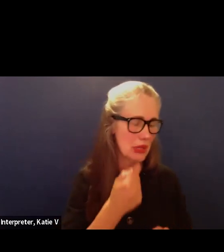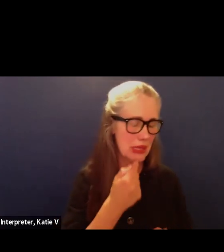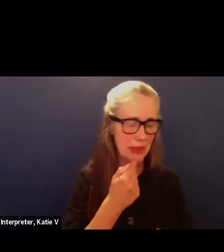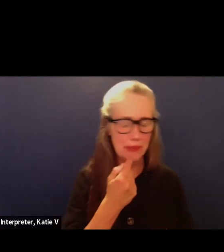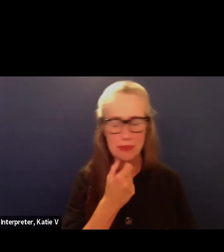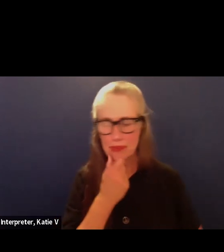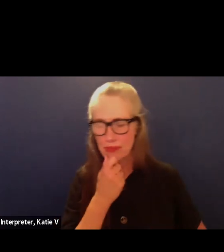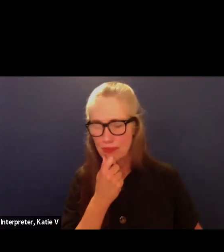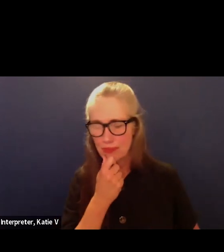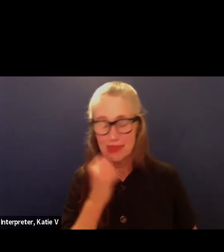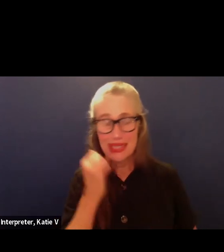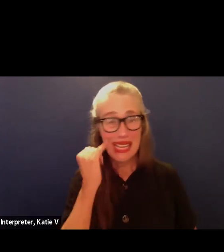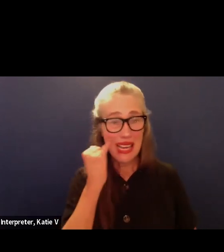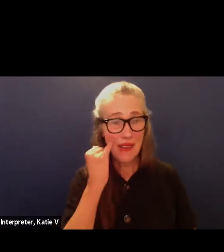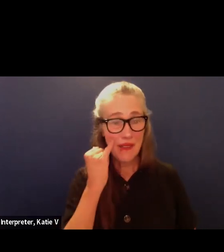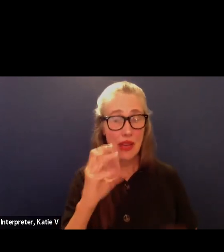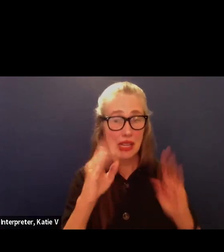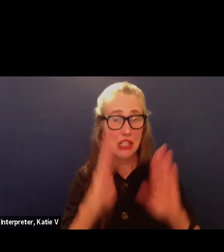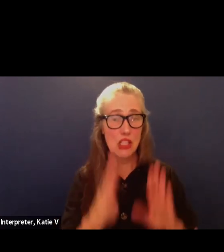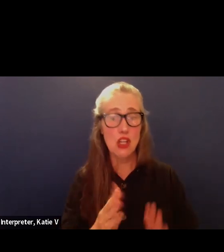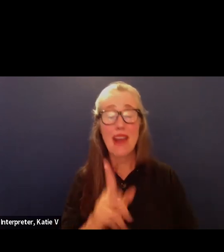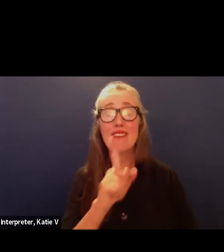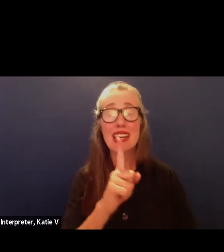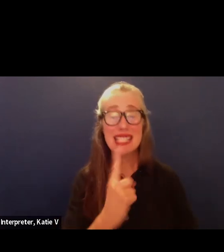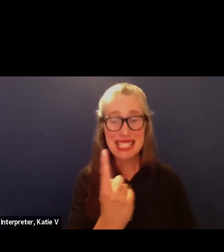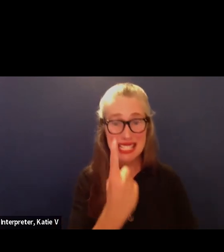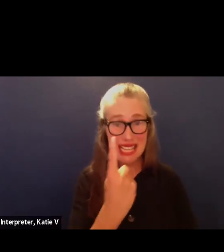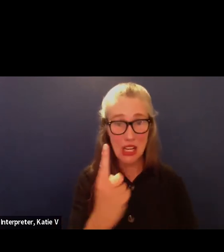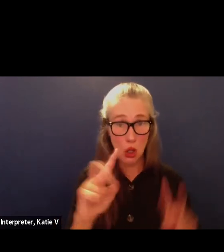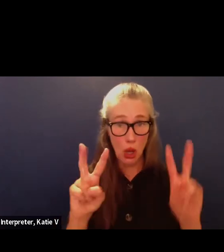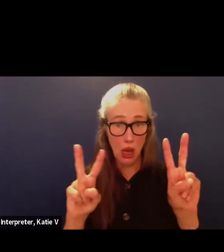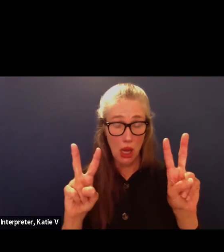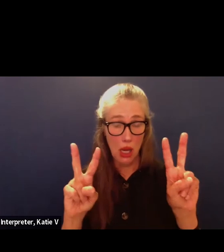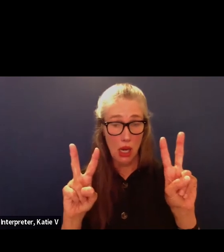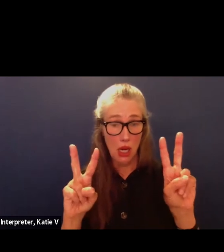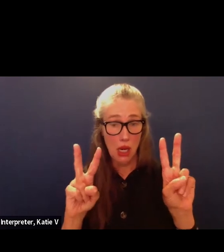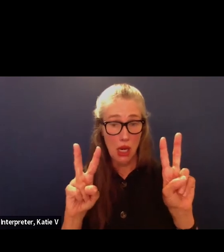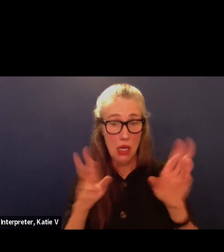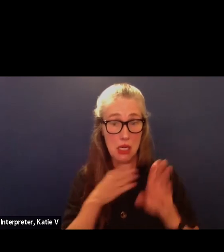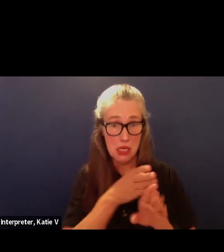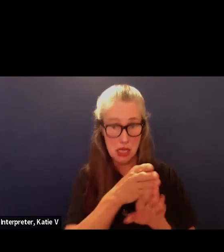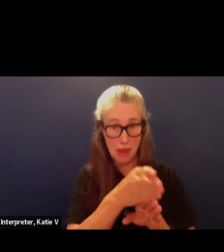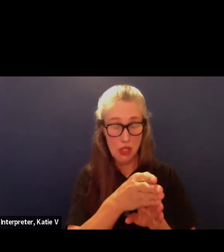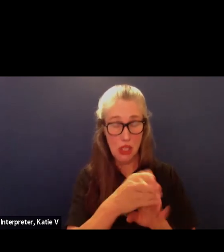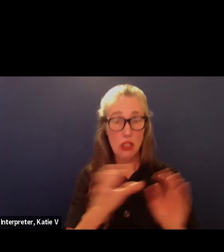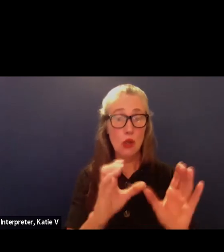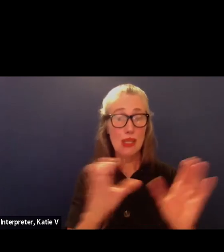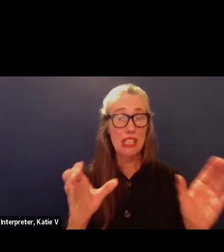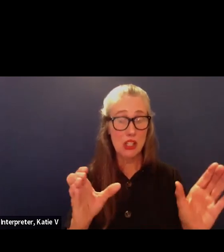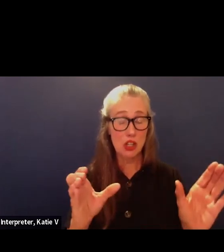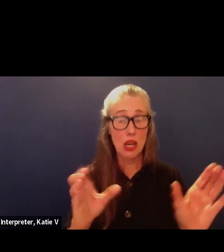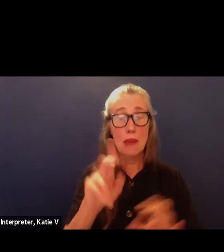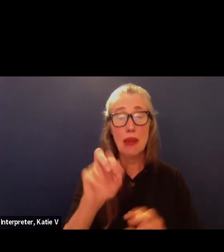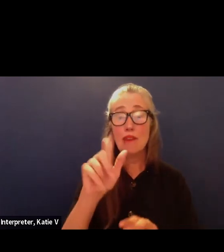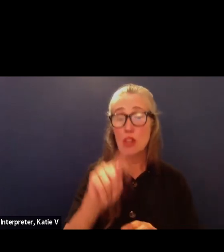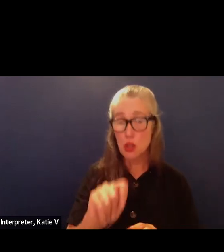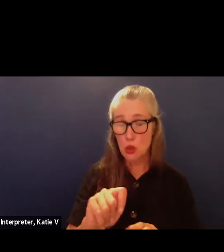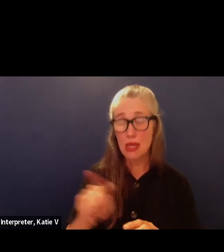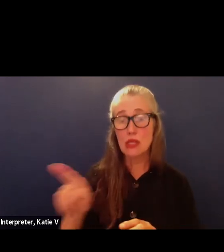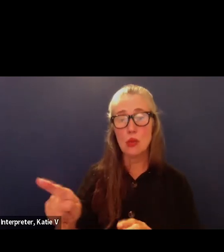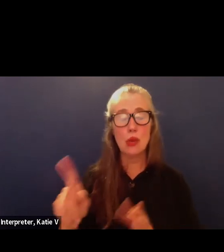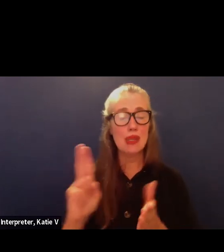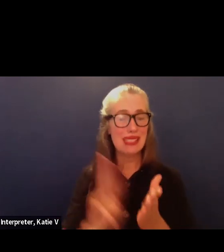for instance, if we hired a teacher that had a single subject credential but had the units to cover, we'd sign them up for a limited assignment permit,